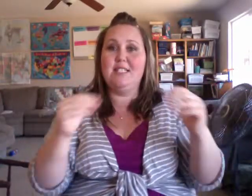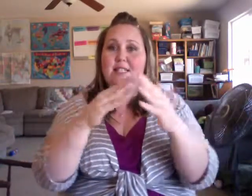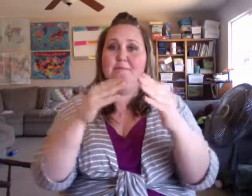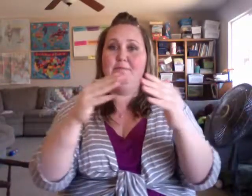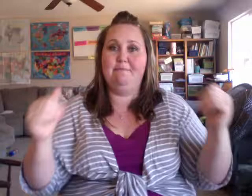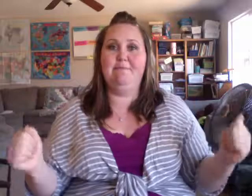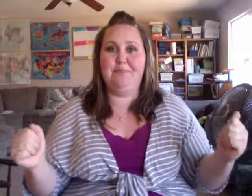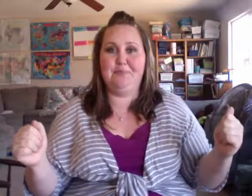system.